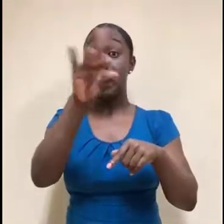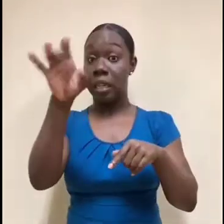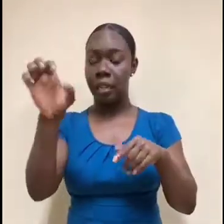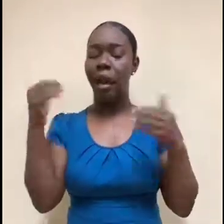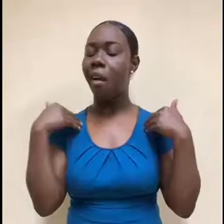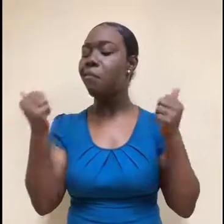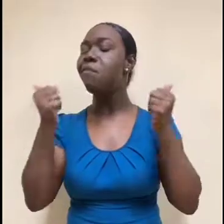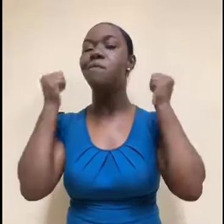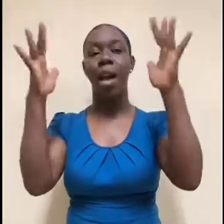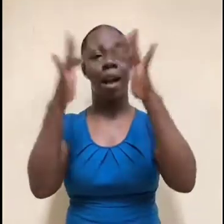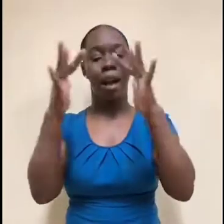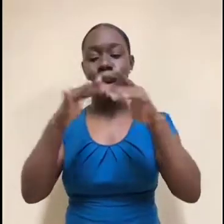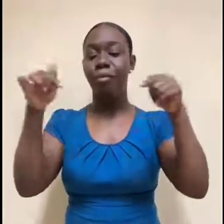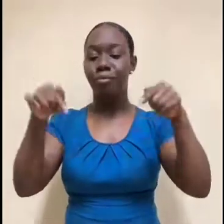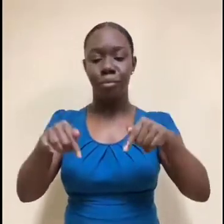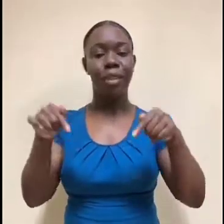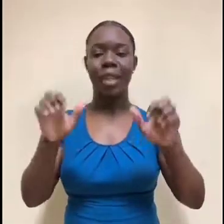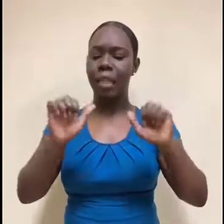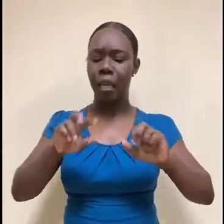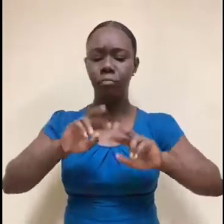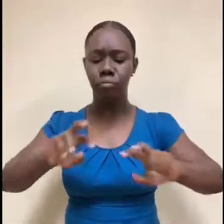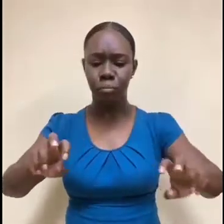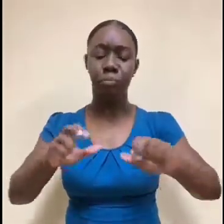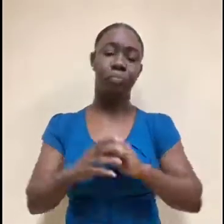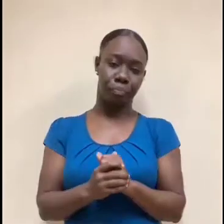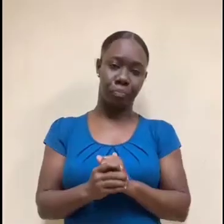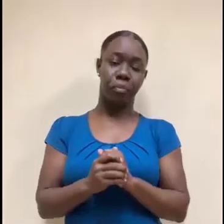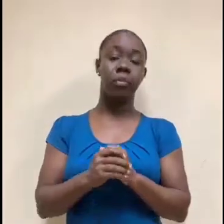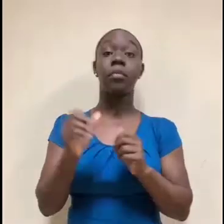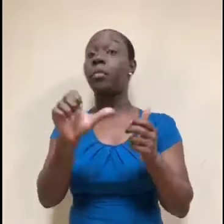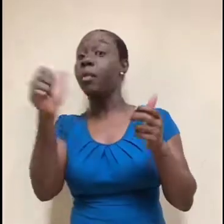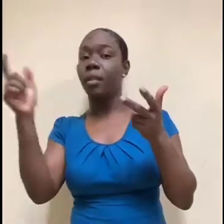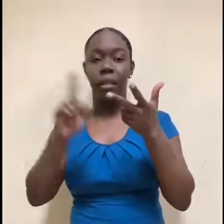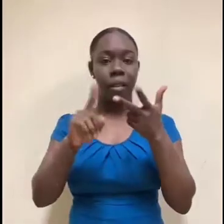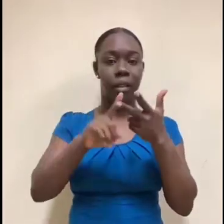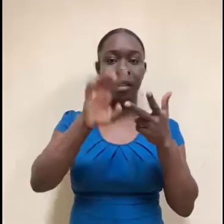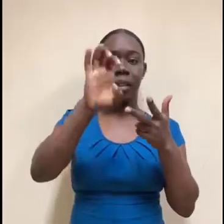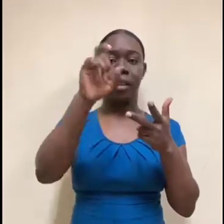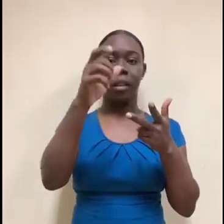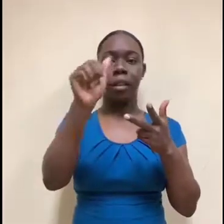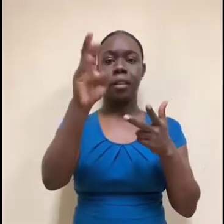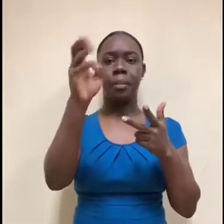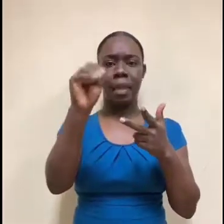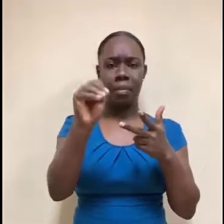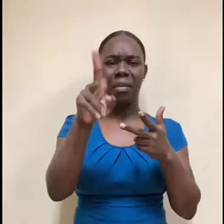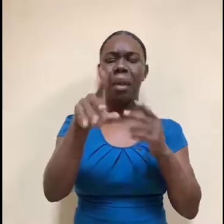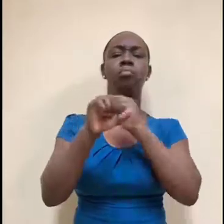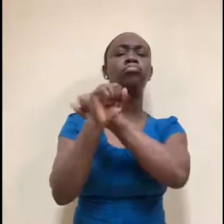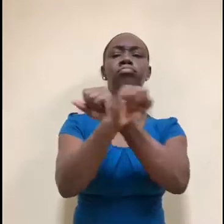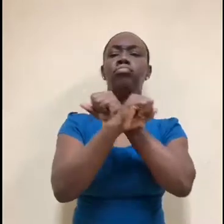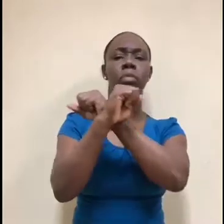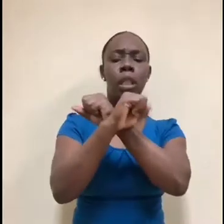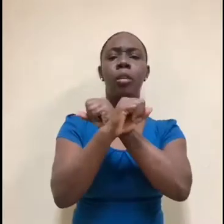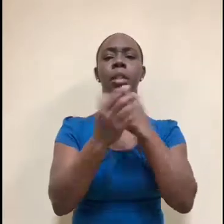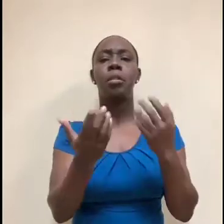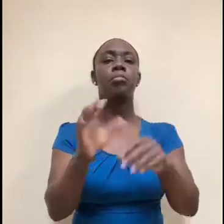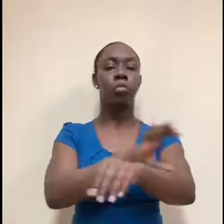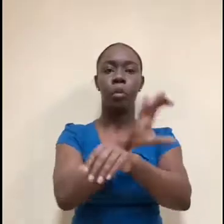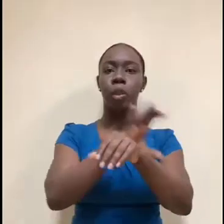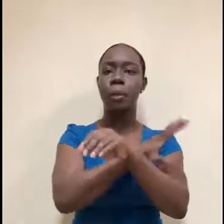for you to go take a look at those. Exabeam is another security company that's hiring right now. I did see that they've got a technical trainer role. So if